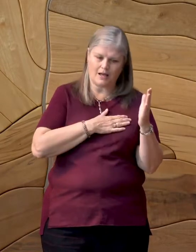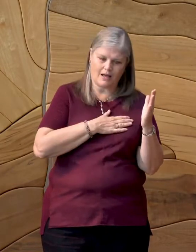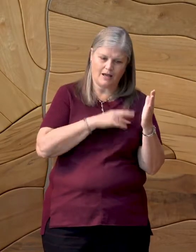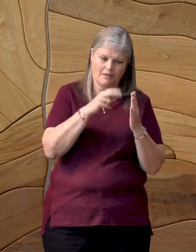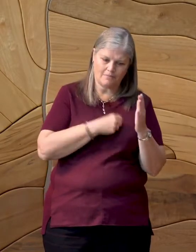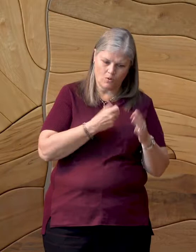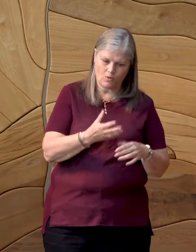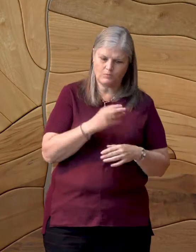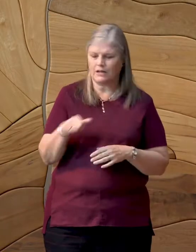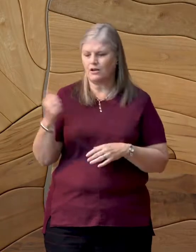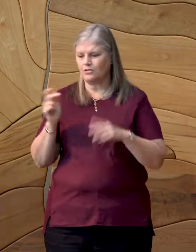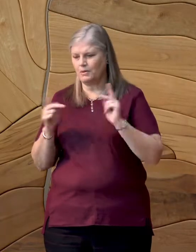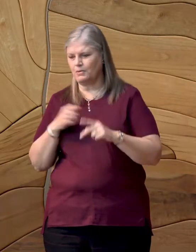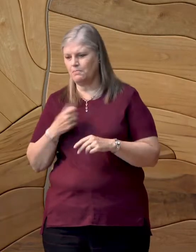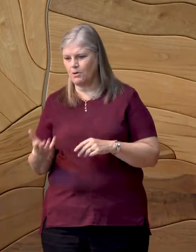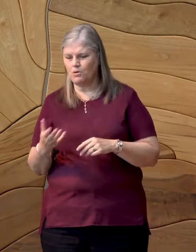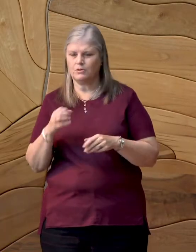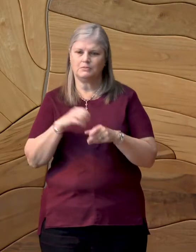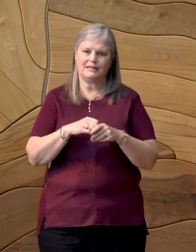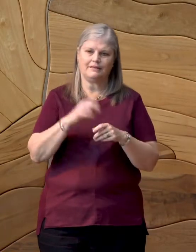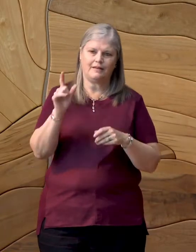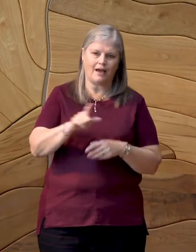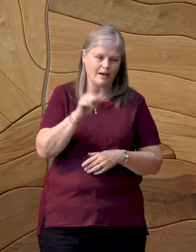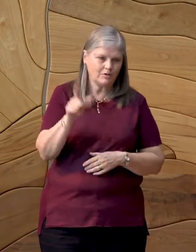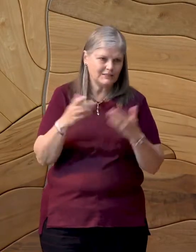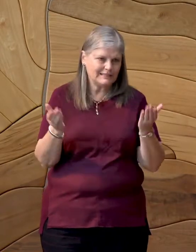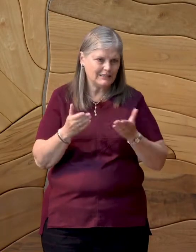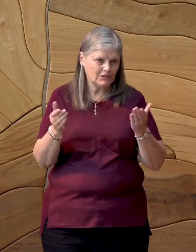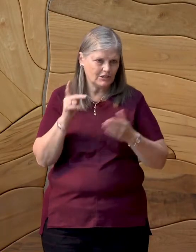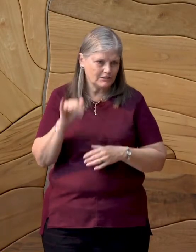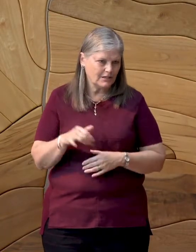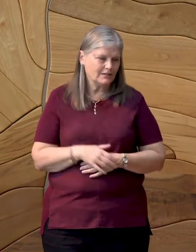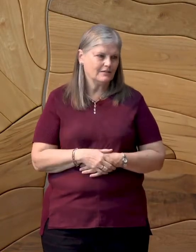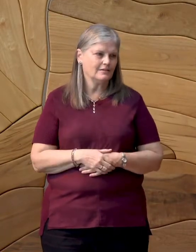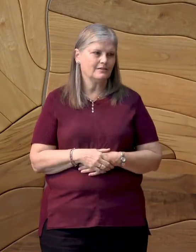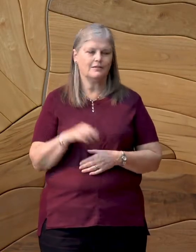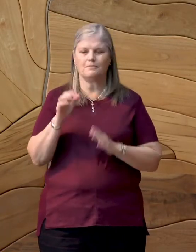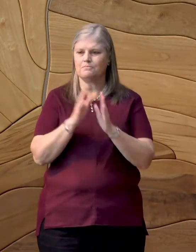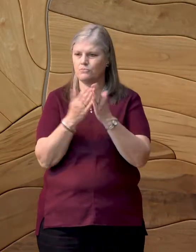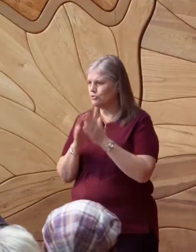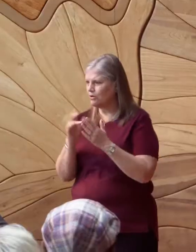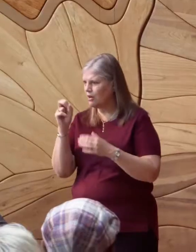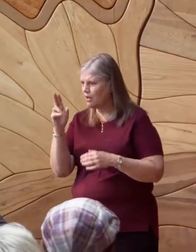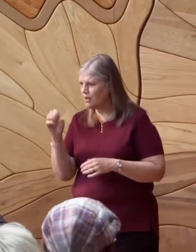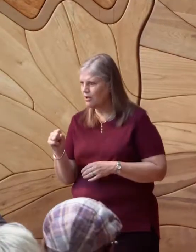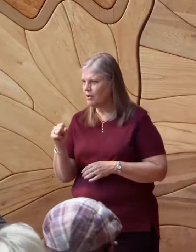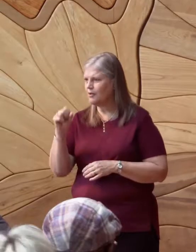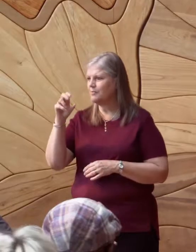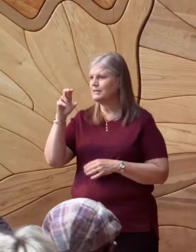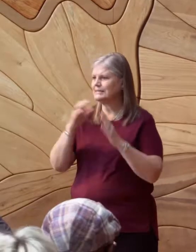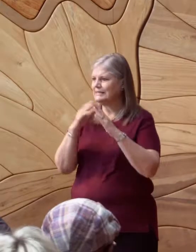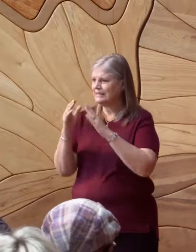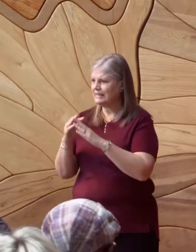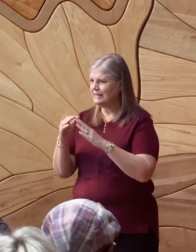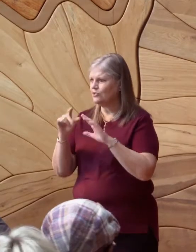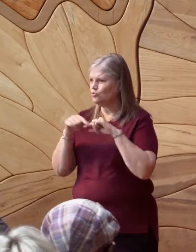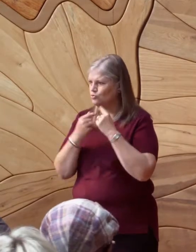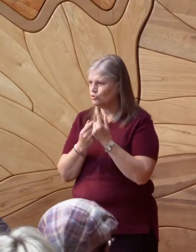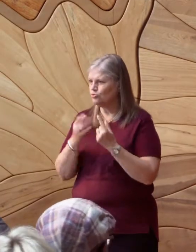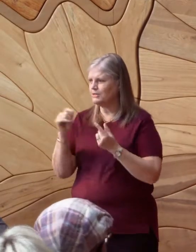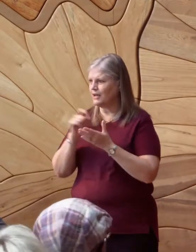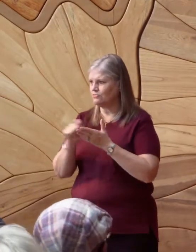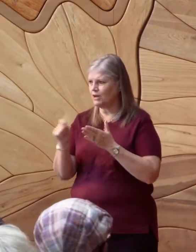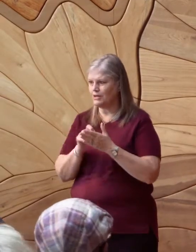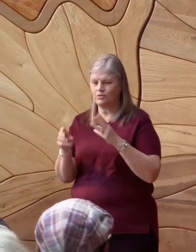others, in public libraries in Kentucky. Book clubs, civic groups, and writing workshops.